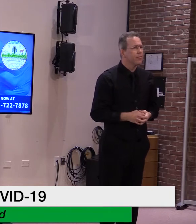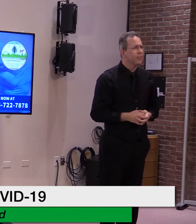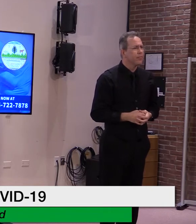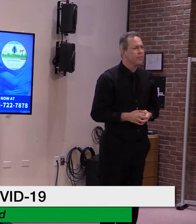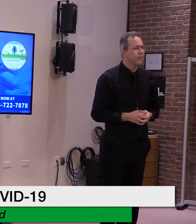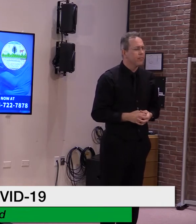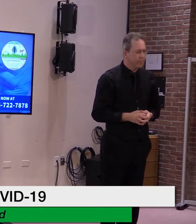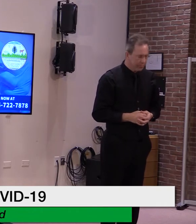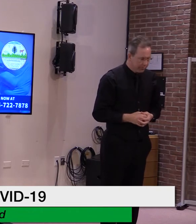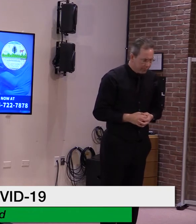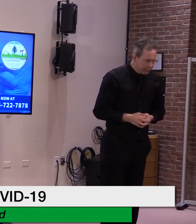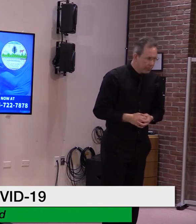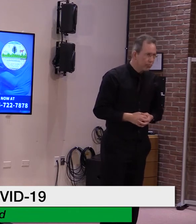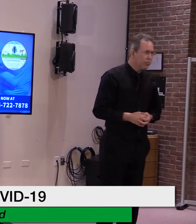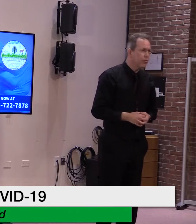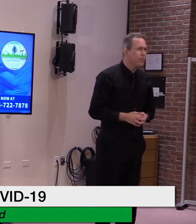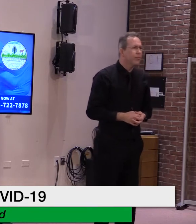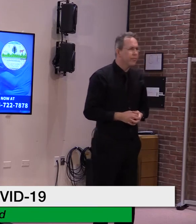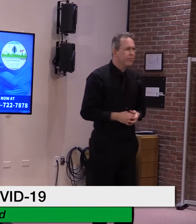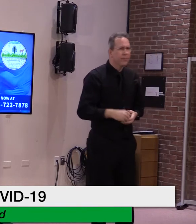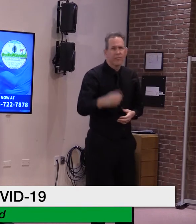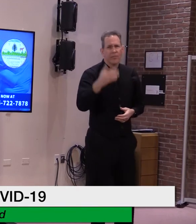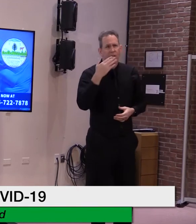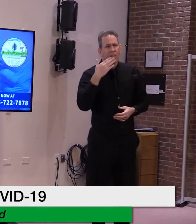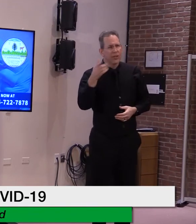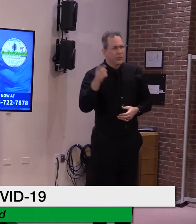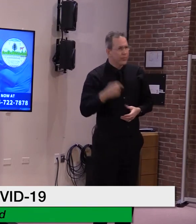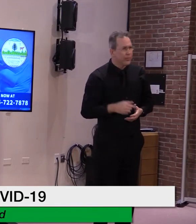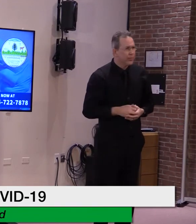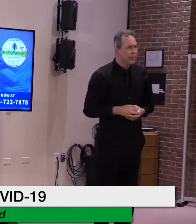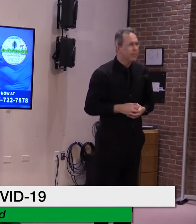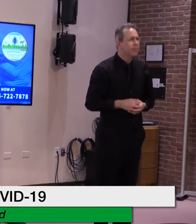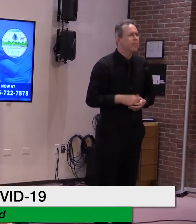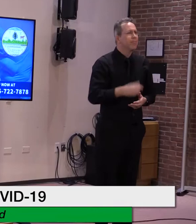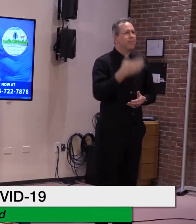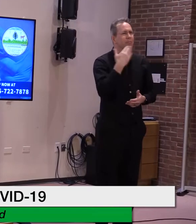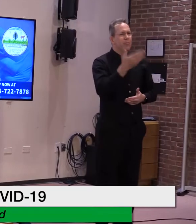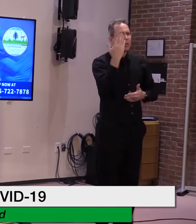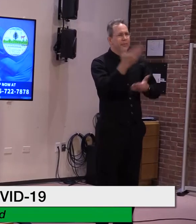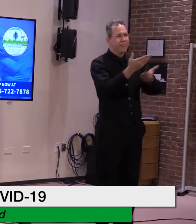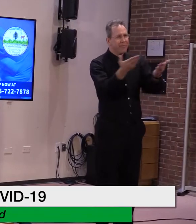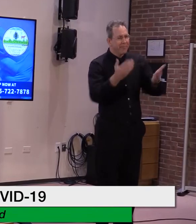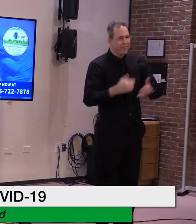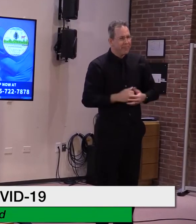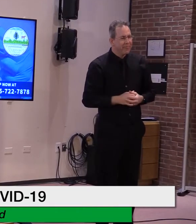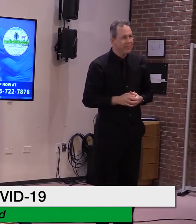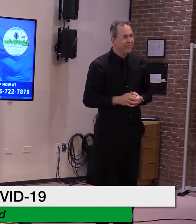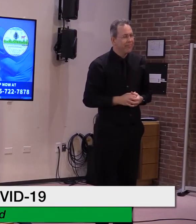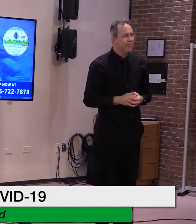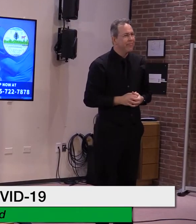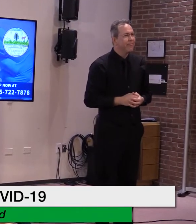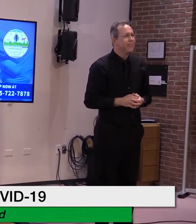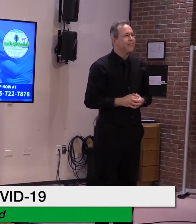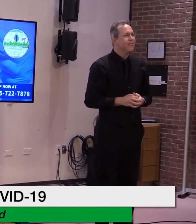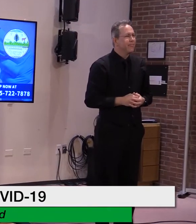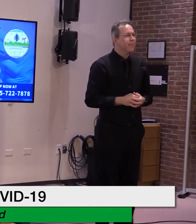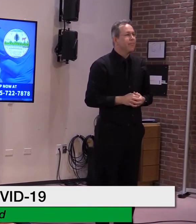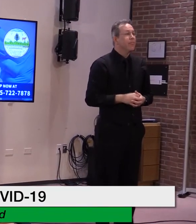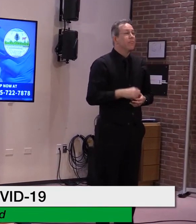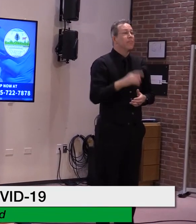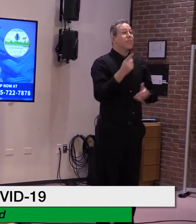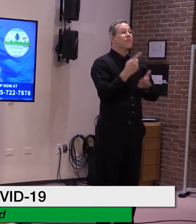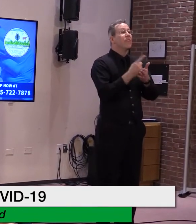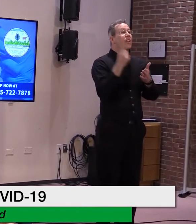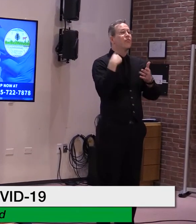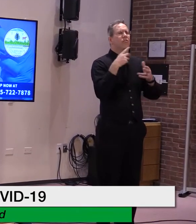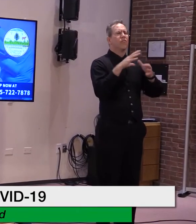Thank you, Commissioner Pichek. Good morning, everyone. As I mentioned last week, we started vaccinating new groups yesterday. They included